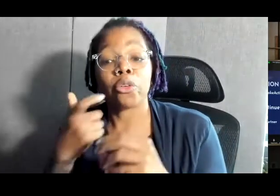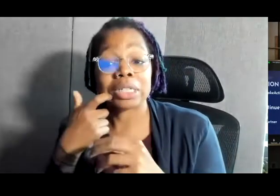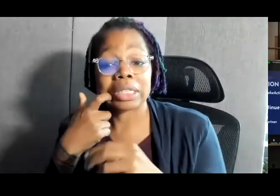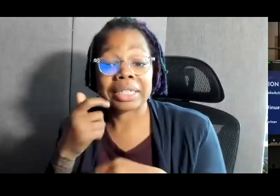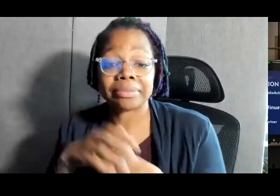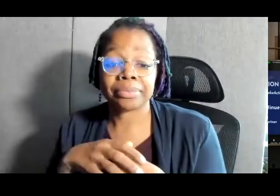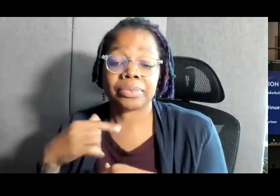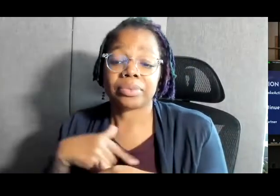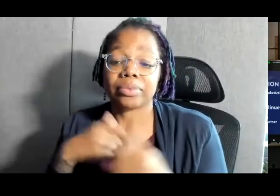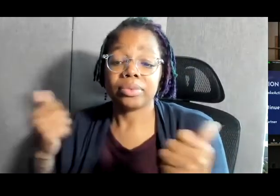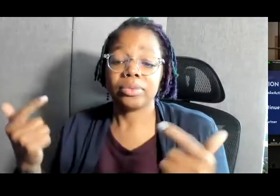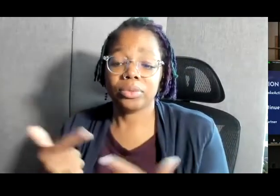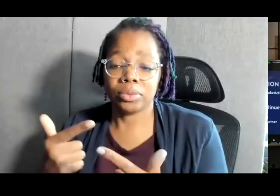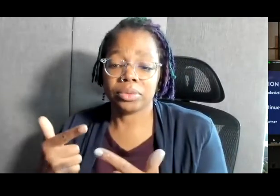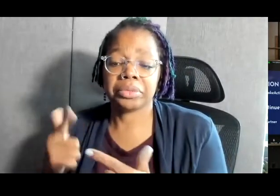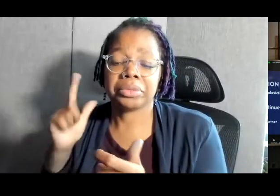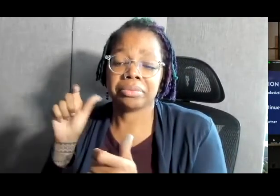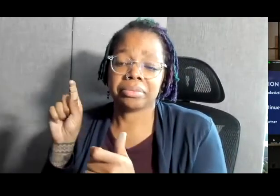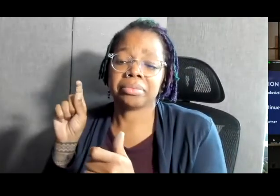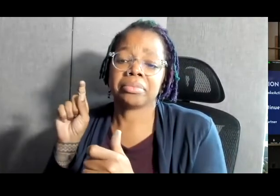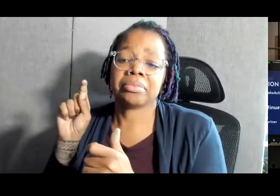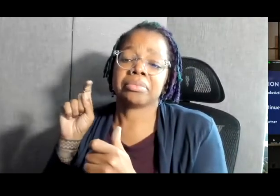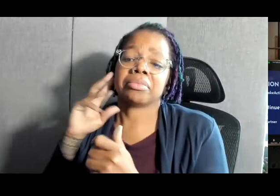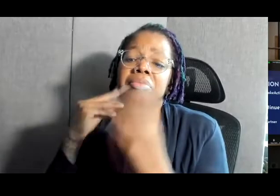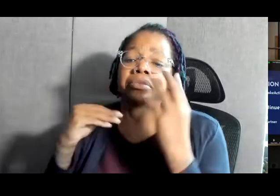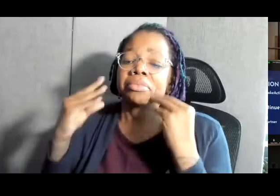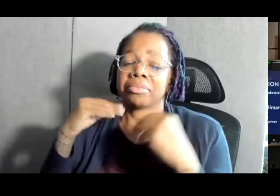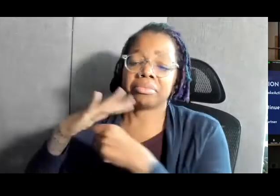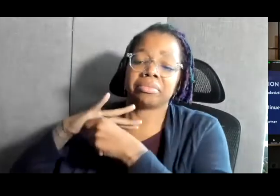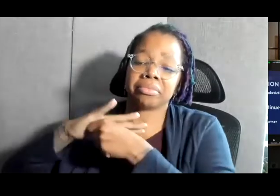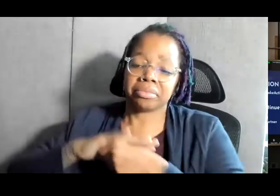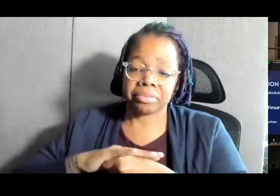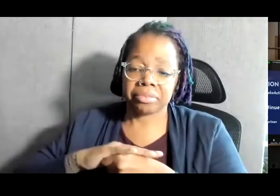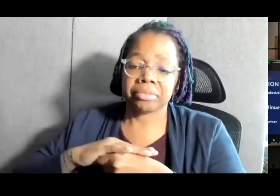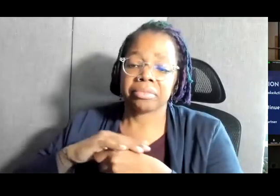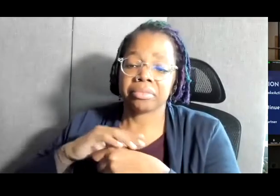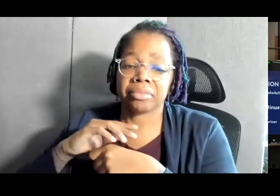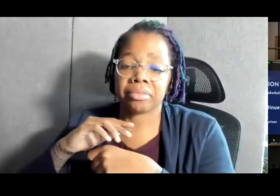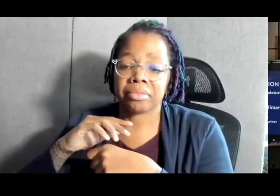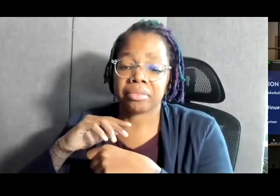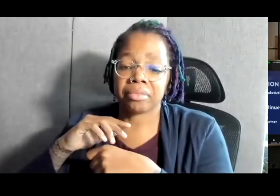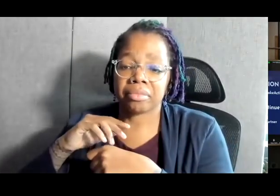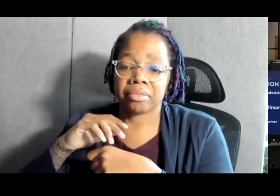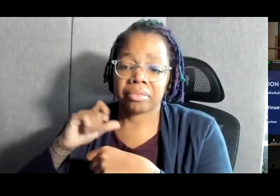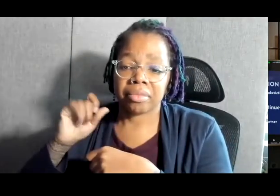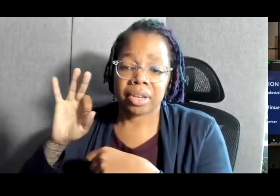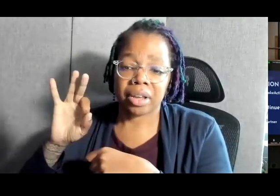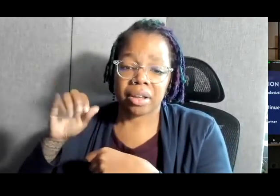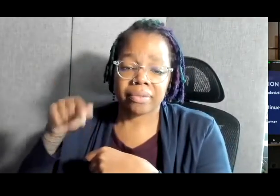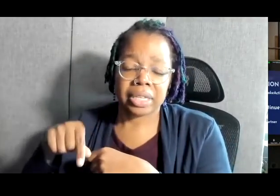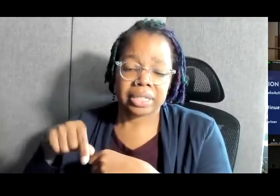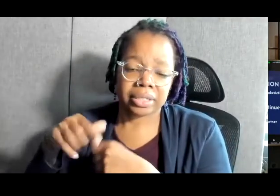we're all subjected to the challenges and the scourges to the scourge of this global